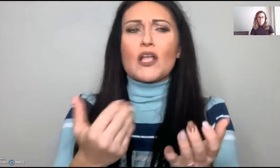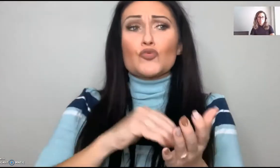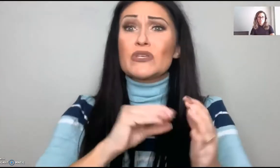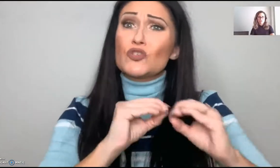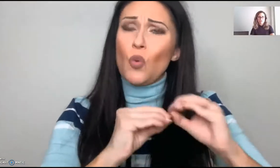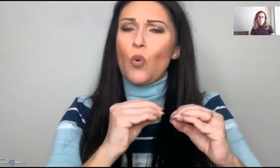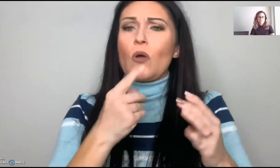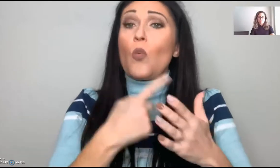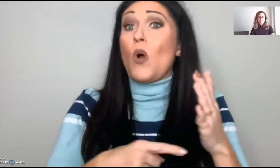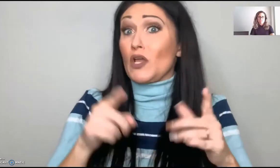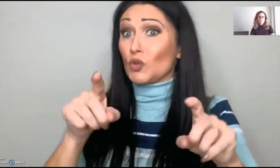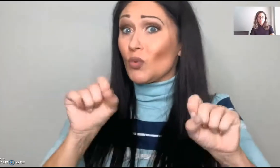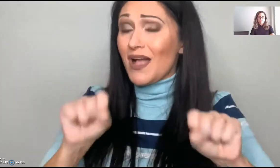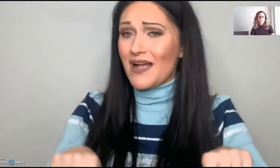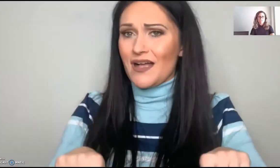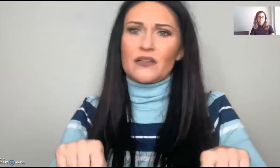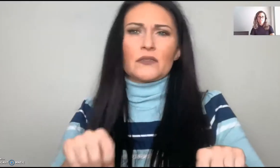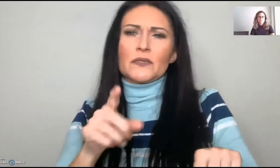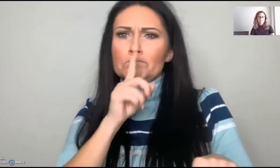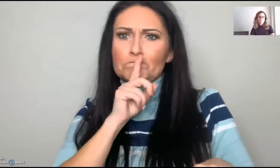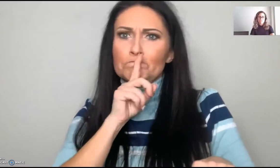move on and try to fix it where you can.